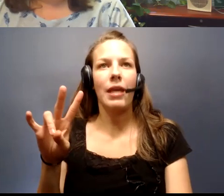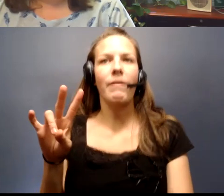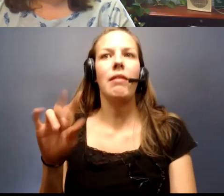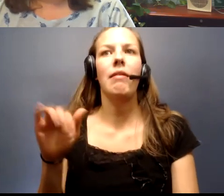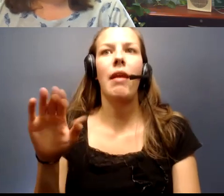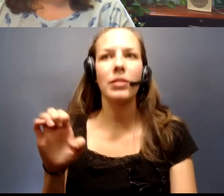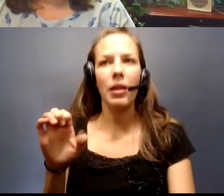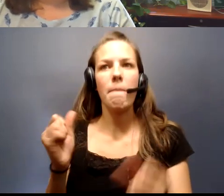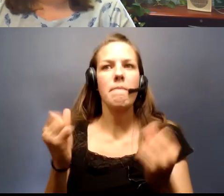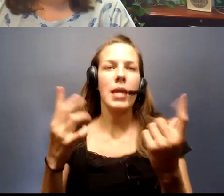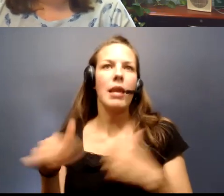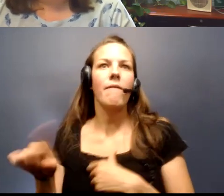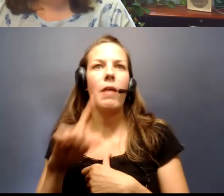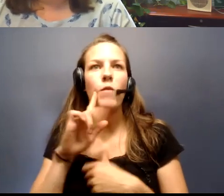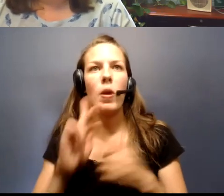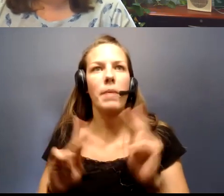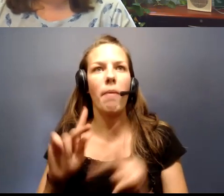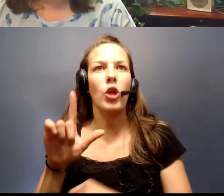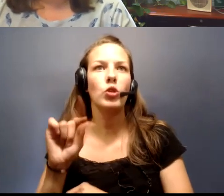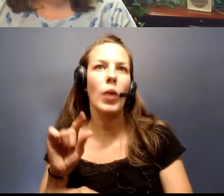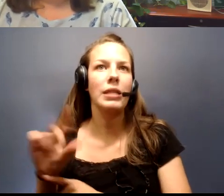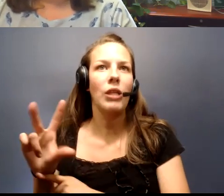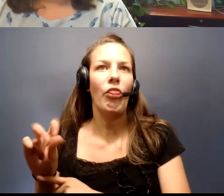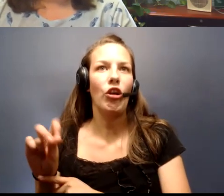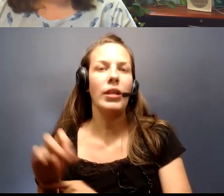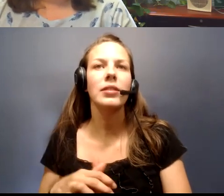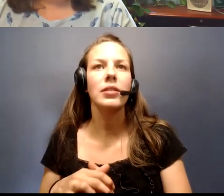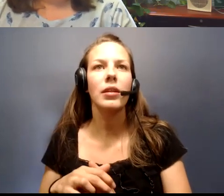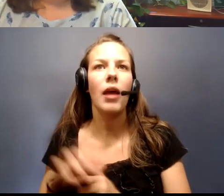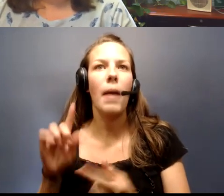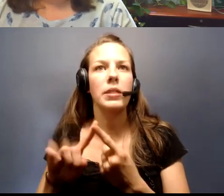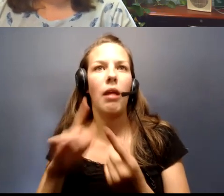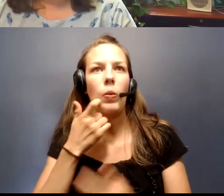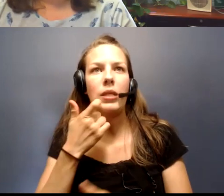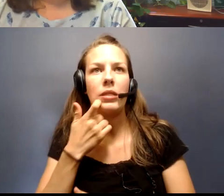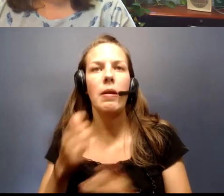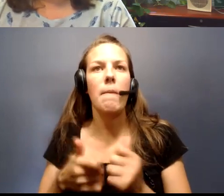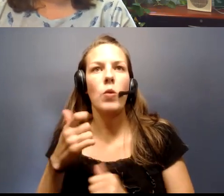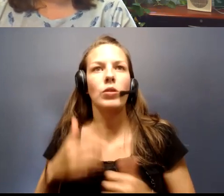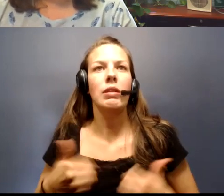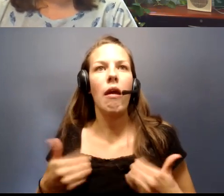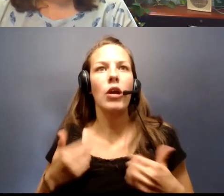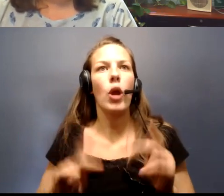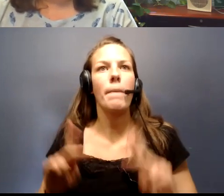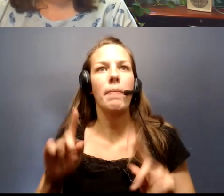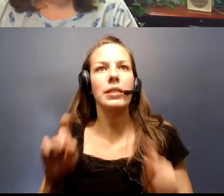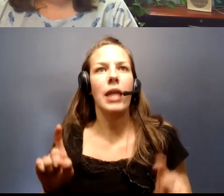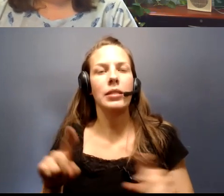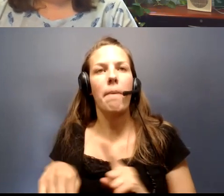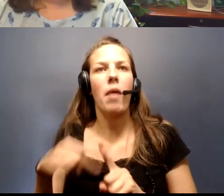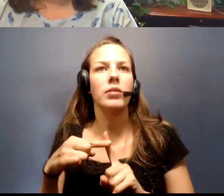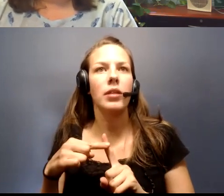and many of them are people in their 20s and 30s. Up until recently, most younger people who tested positive